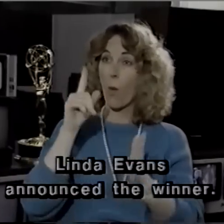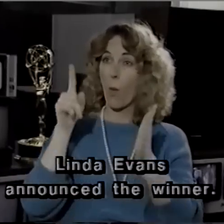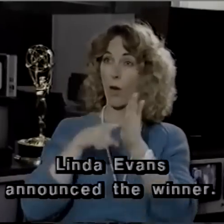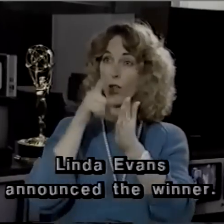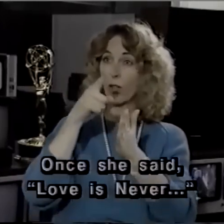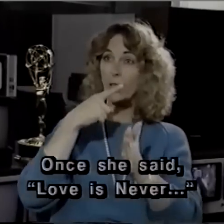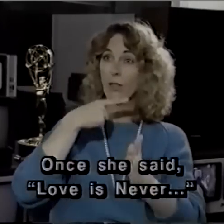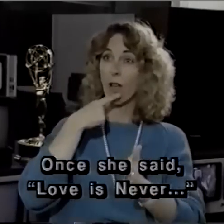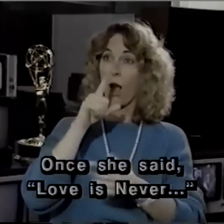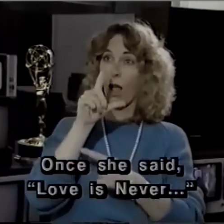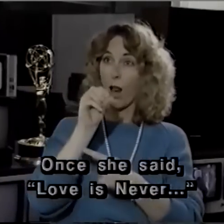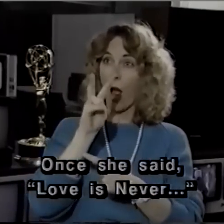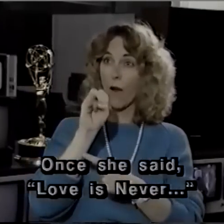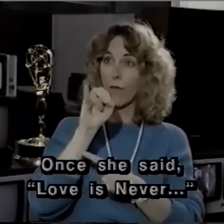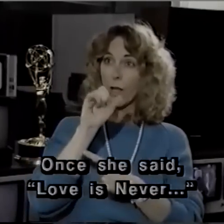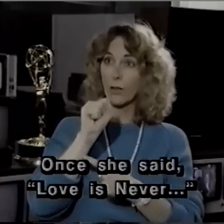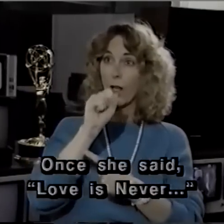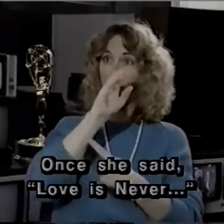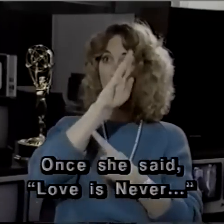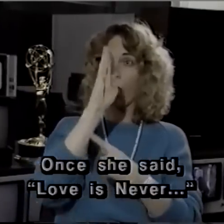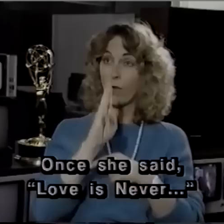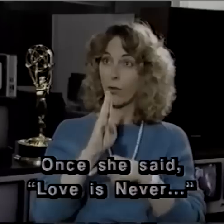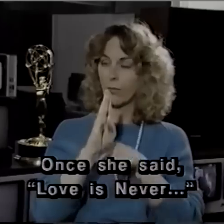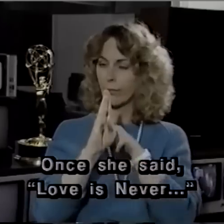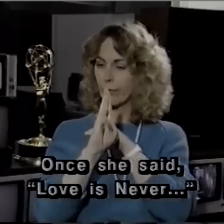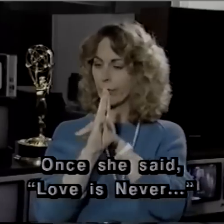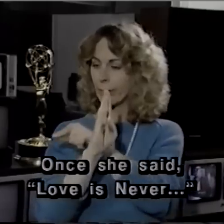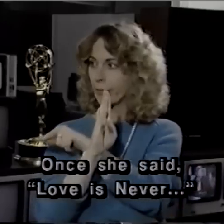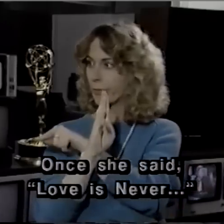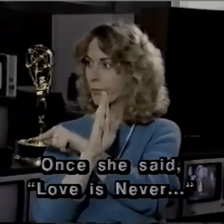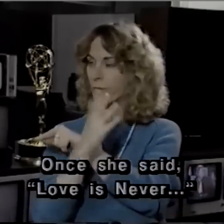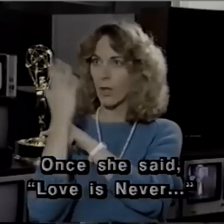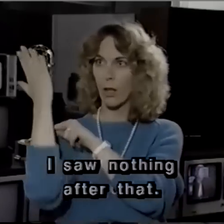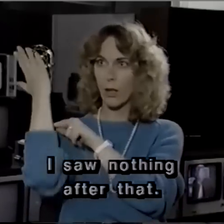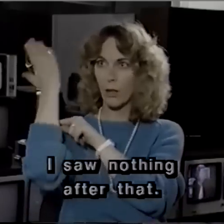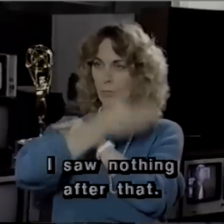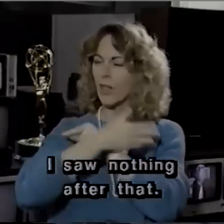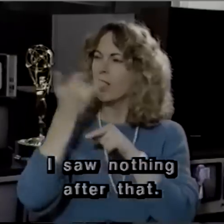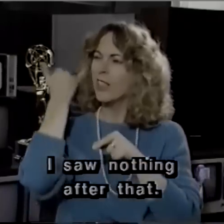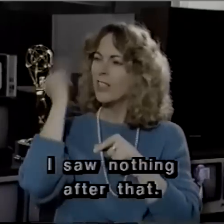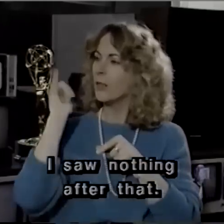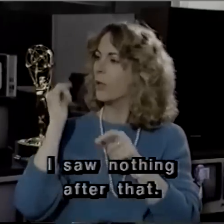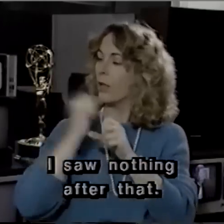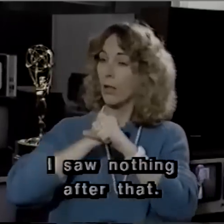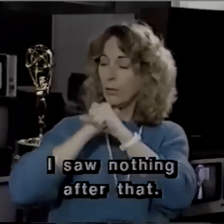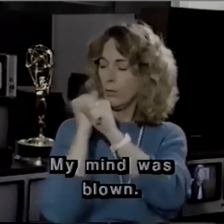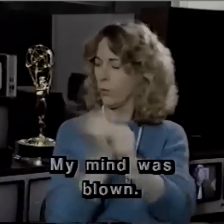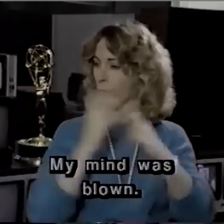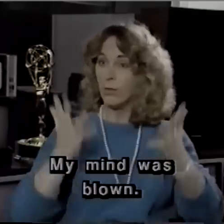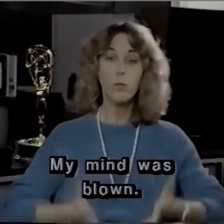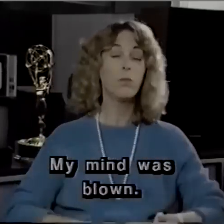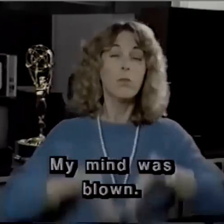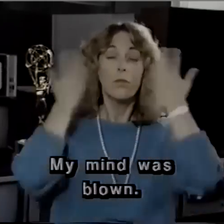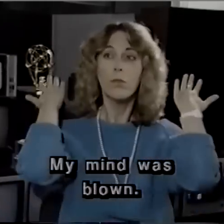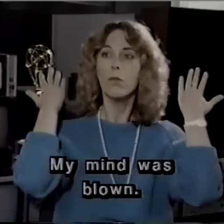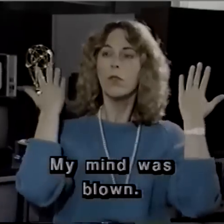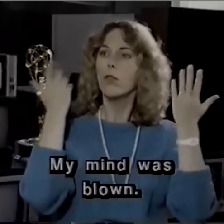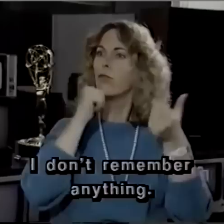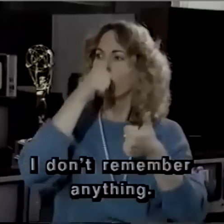Once she said, love is never. I saw nothing after that. My mind was blown. I don't remember